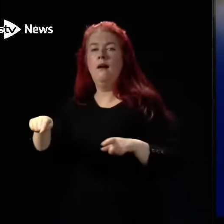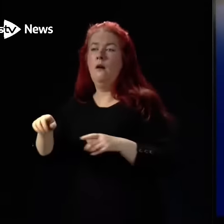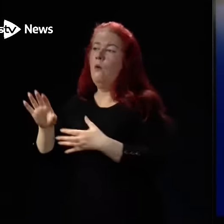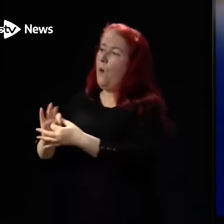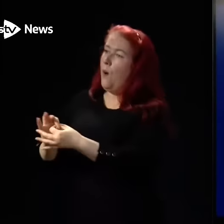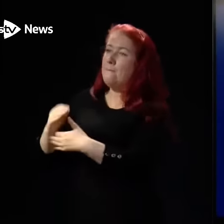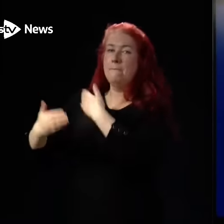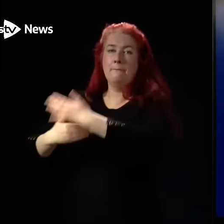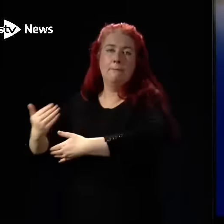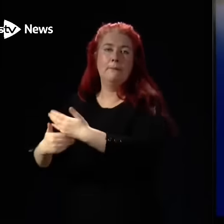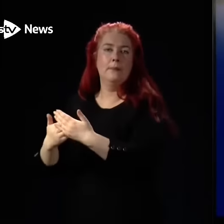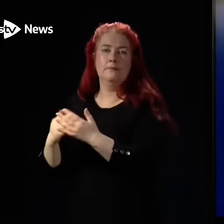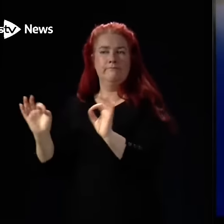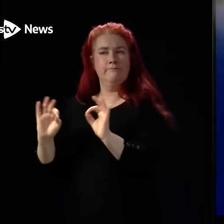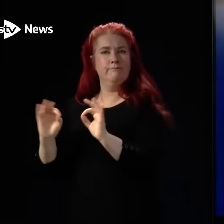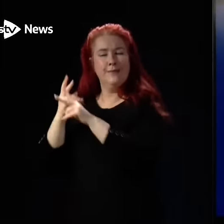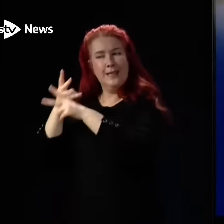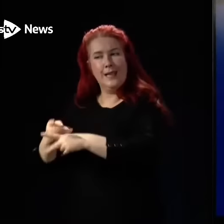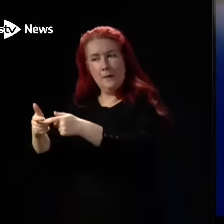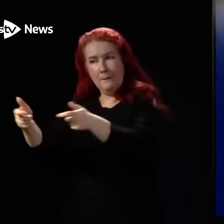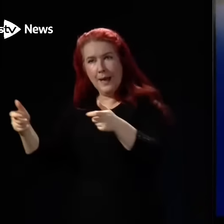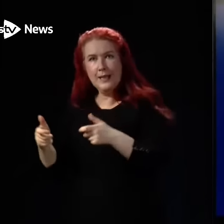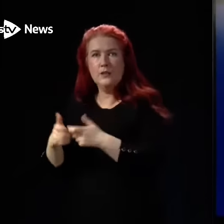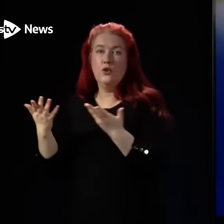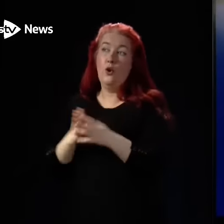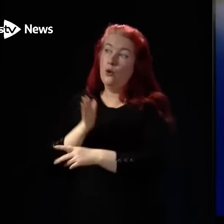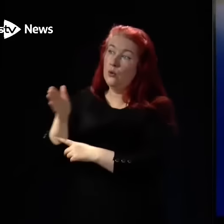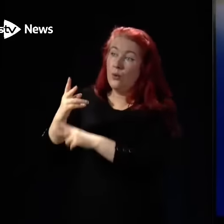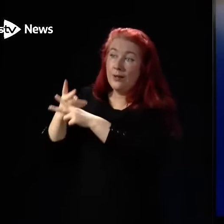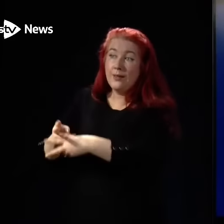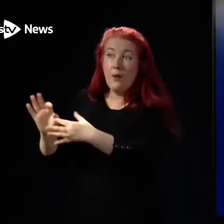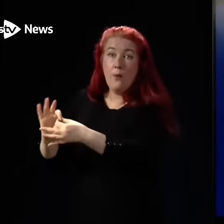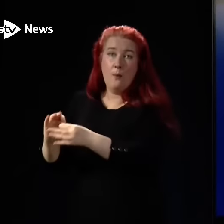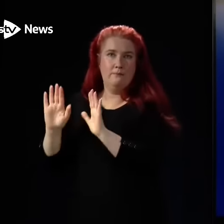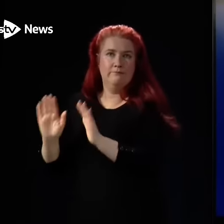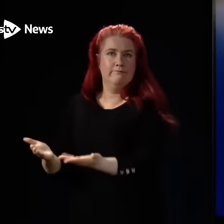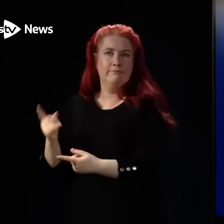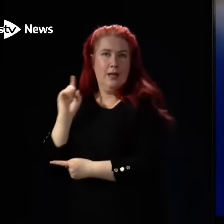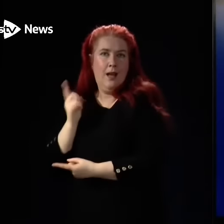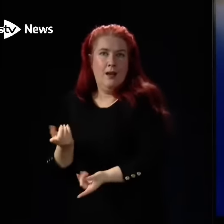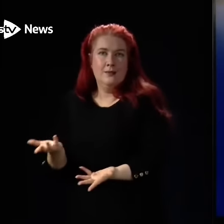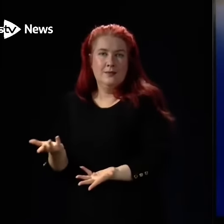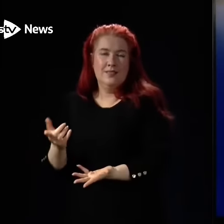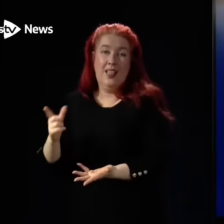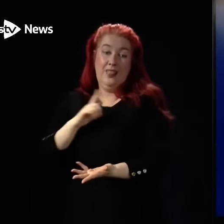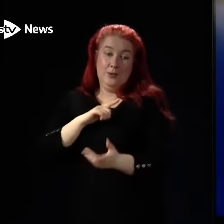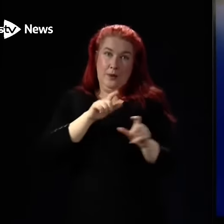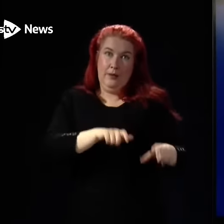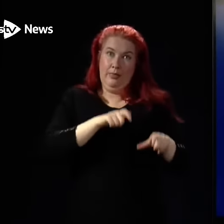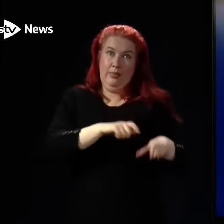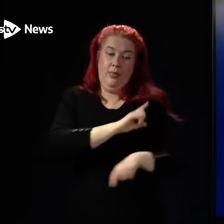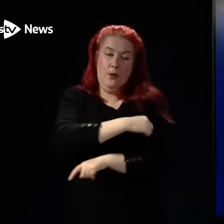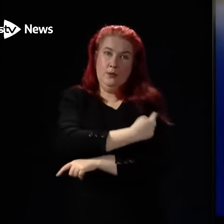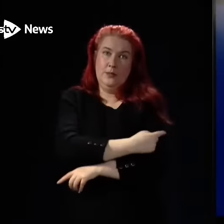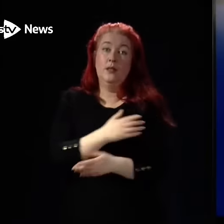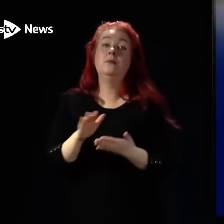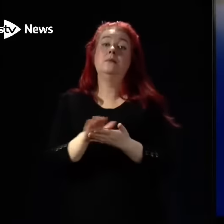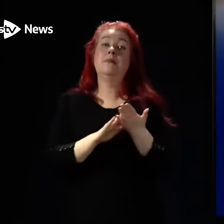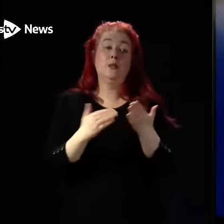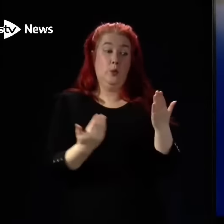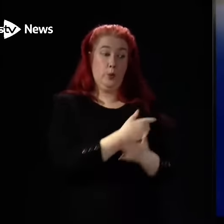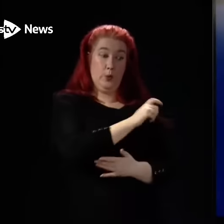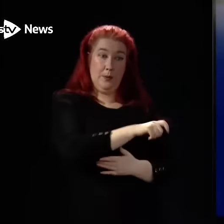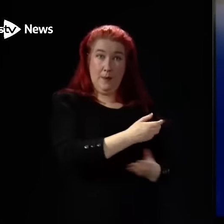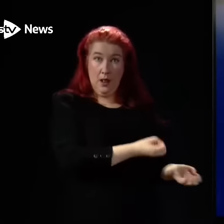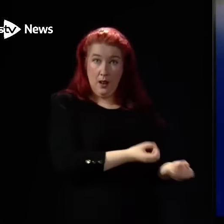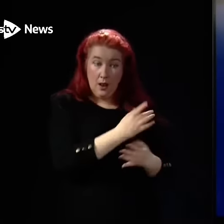discharged home or to a care home are not in place. That obviously makes it harder to find beds for new patients who need to